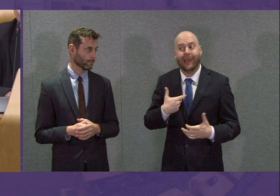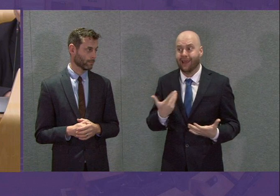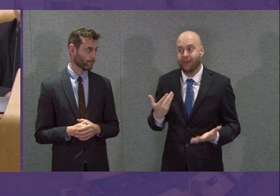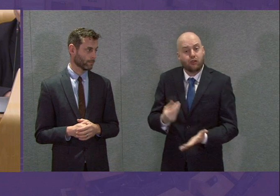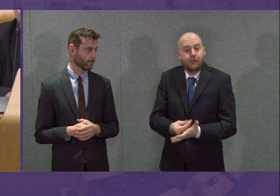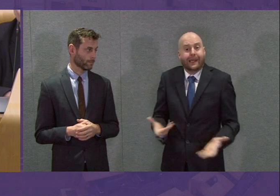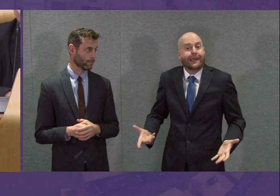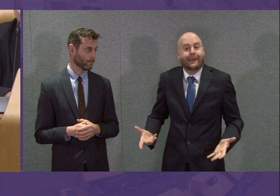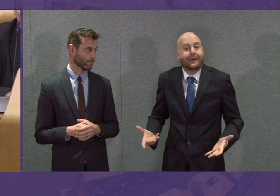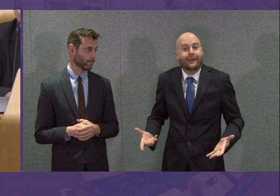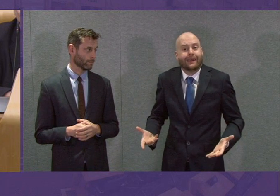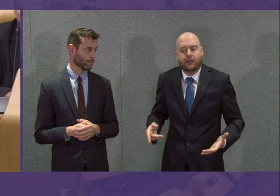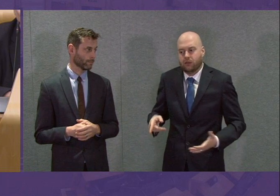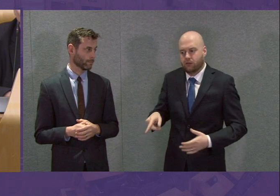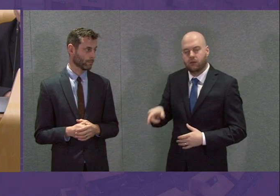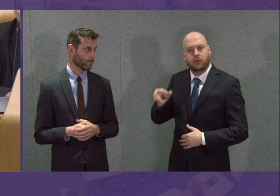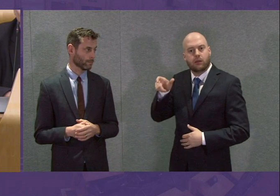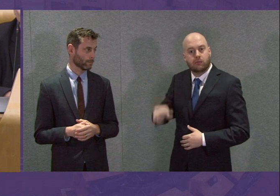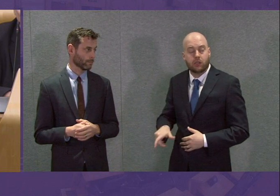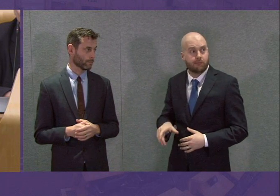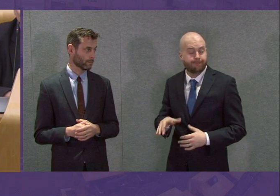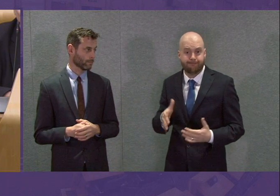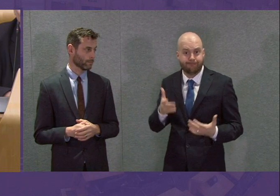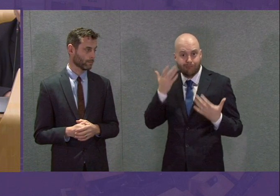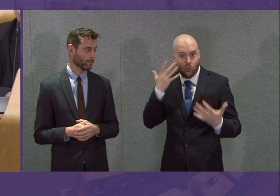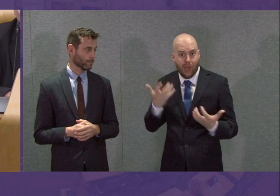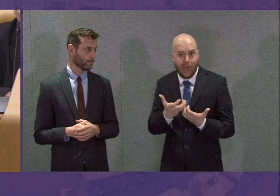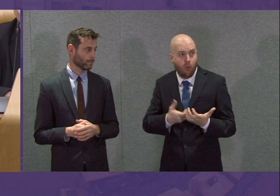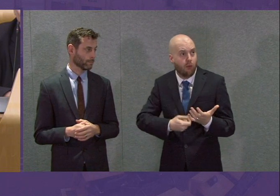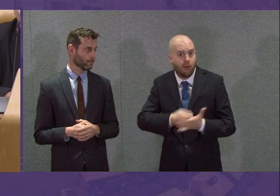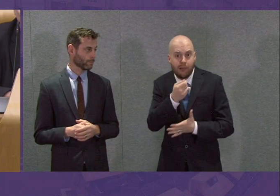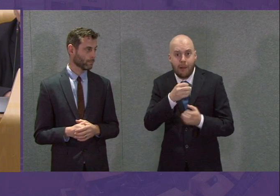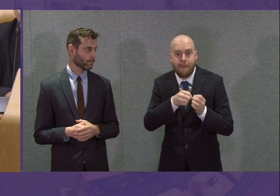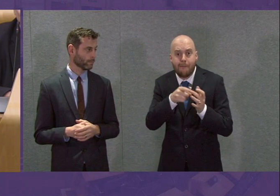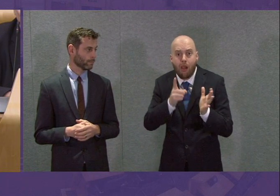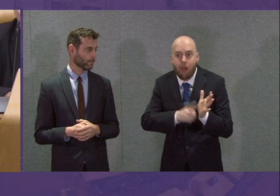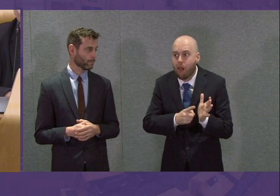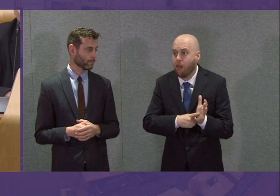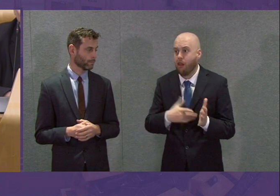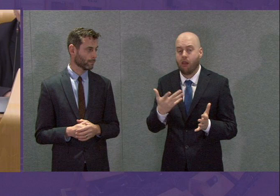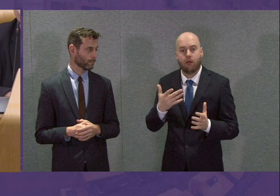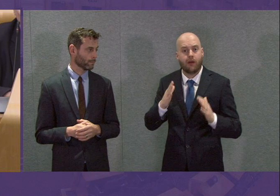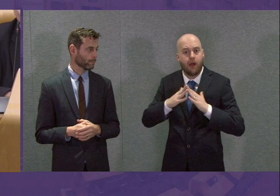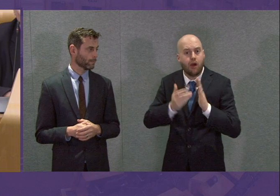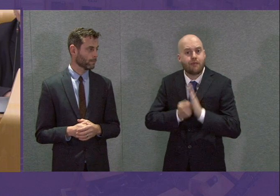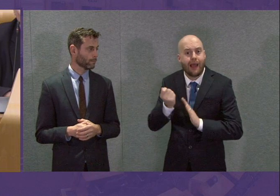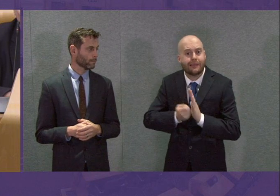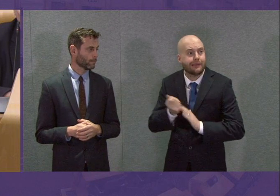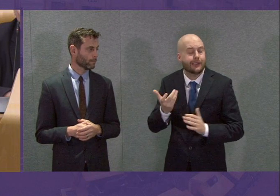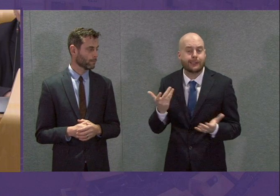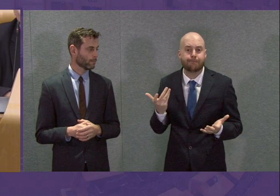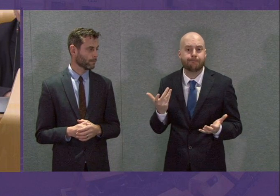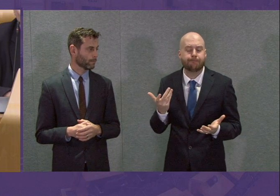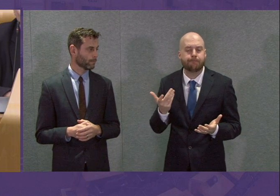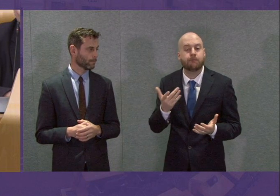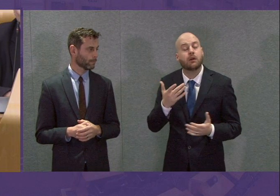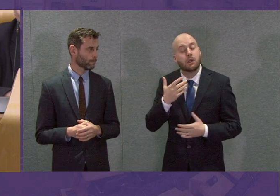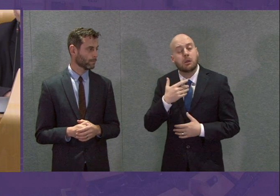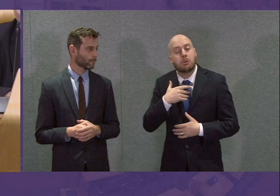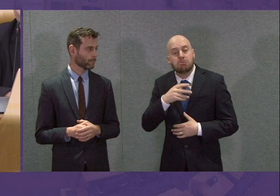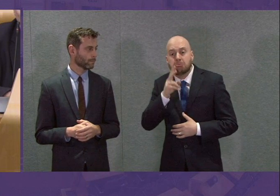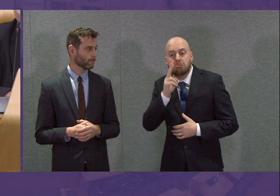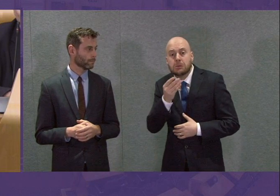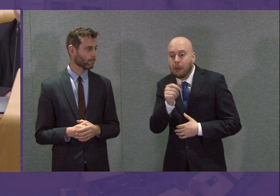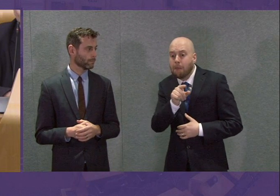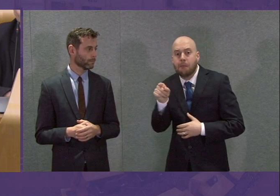idea how she's going to pay her rent or other bills. I've heard of some landlords who are being responsible and recognising people's needs,